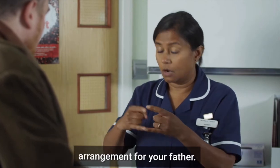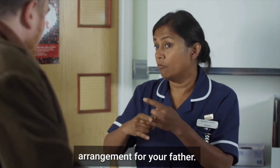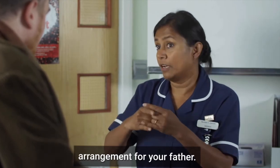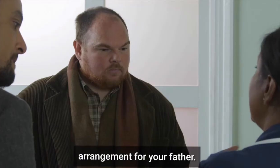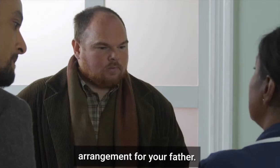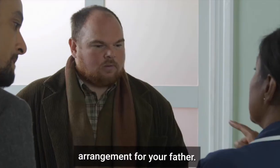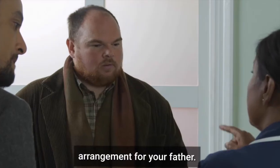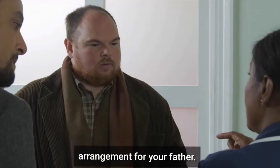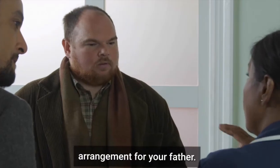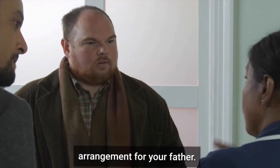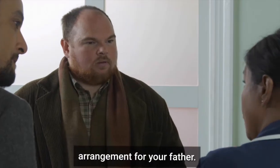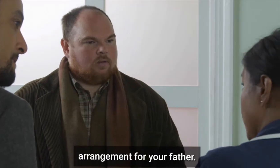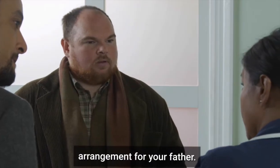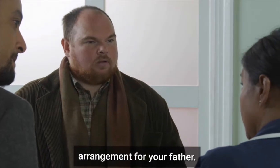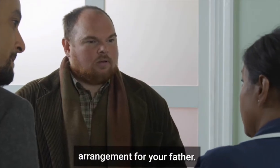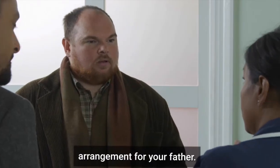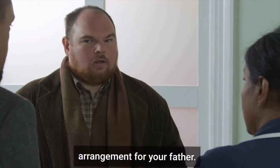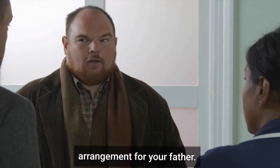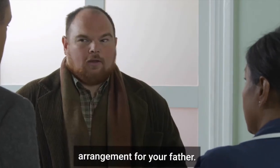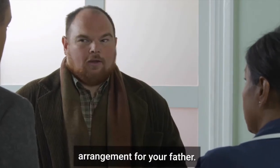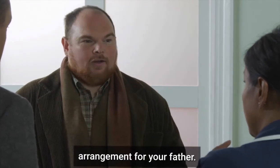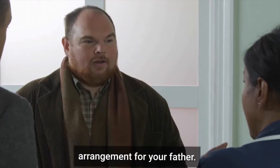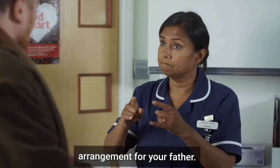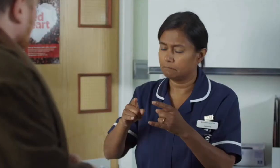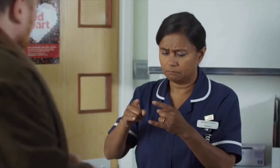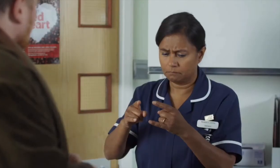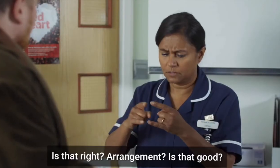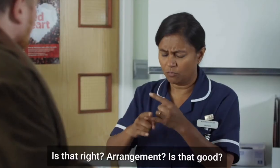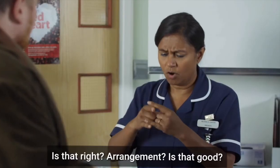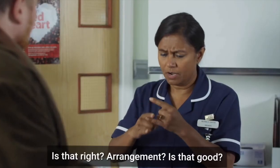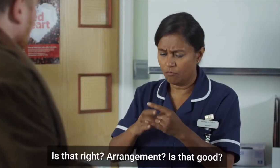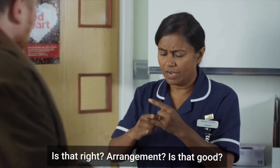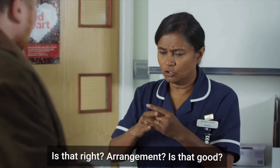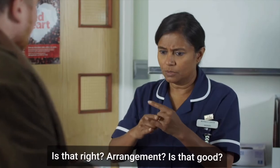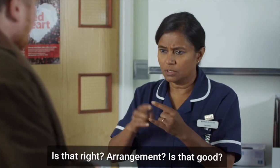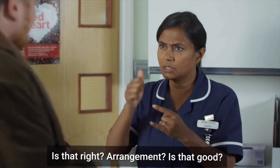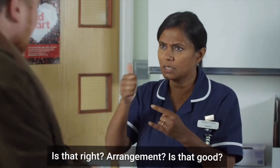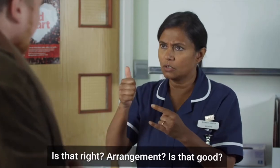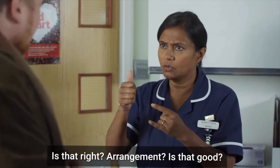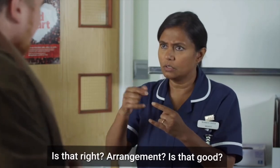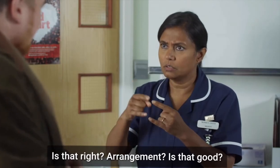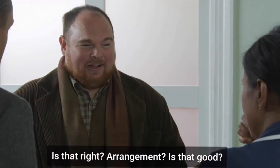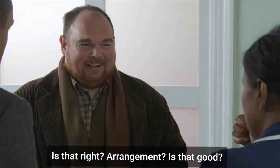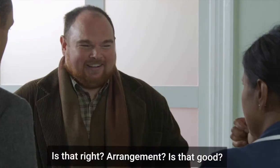Arrangements for your father. Is that right? Arrangements? Is that good? Arrangements?